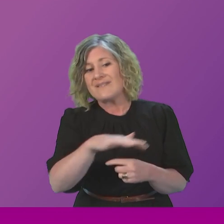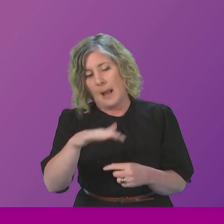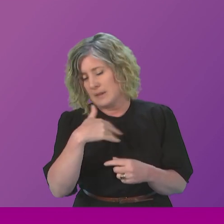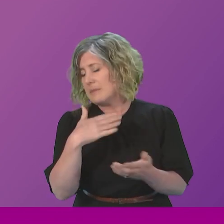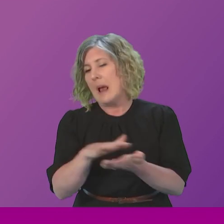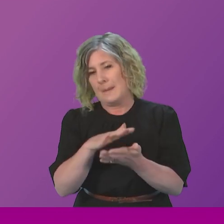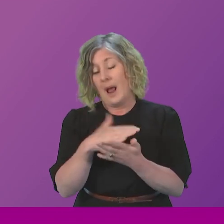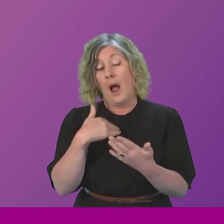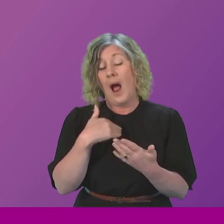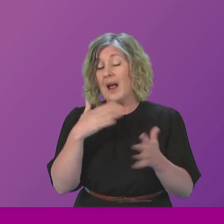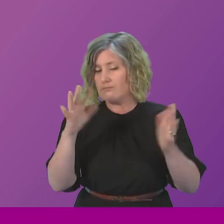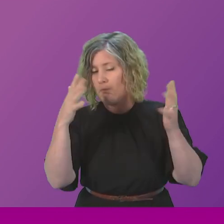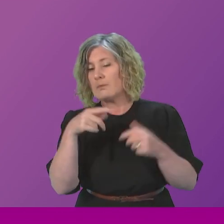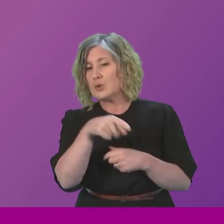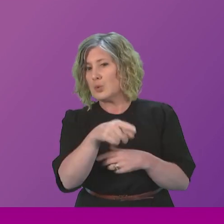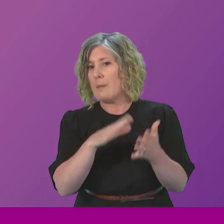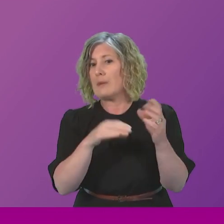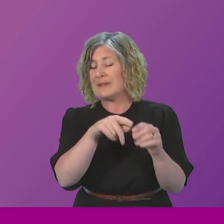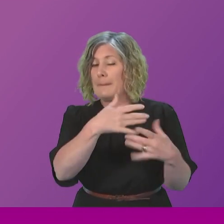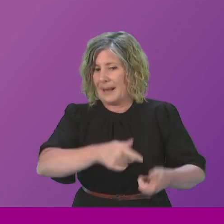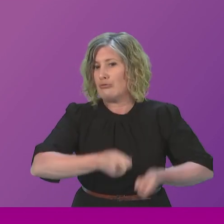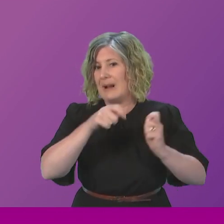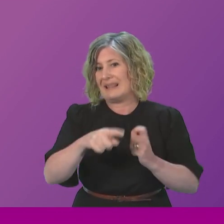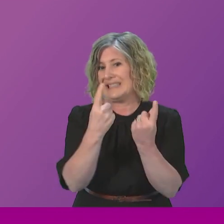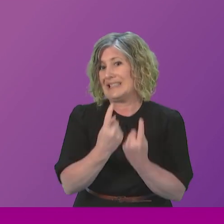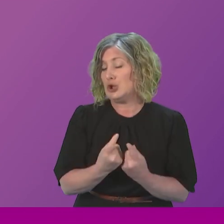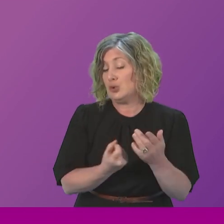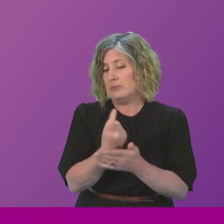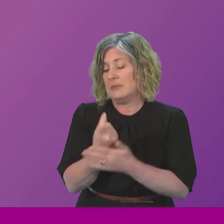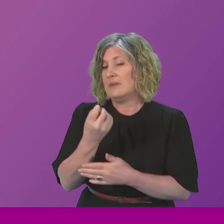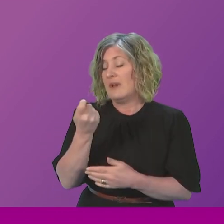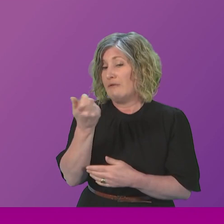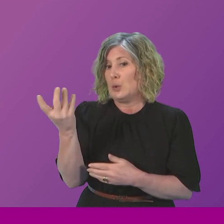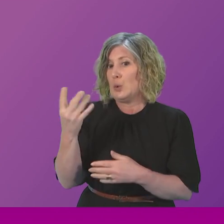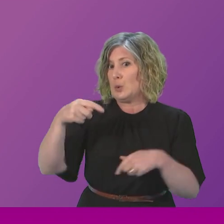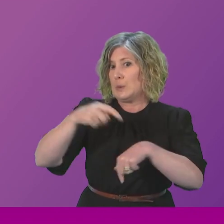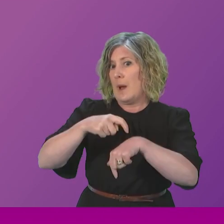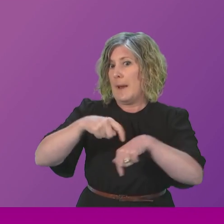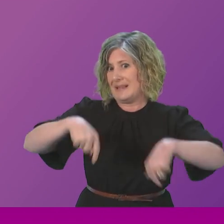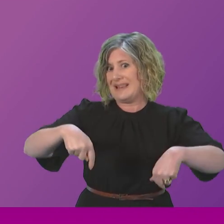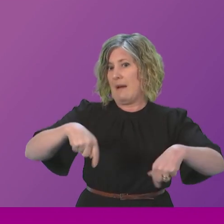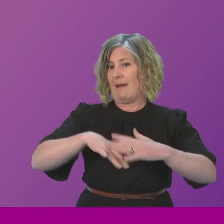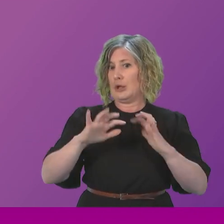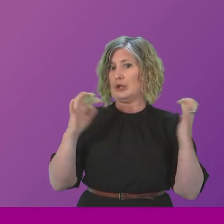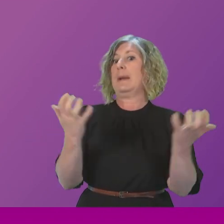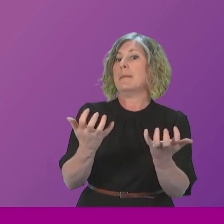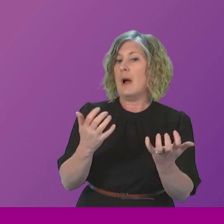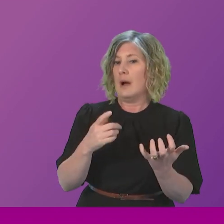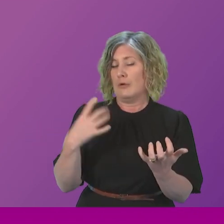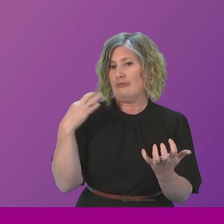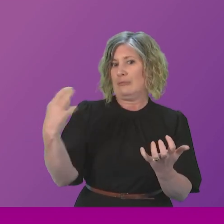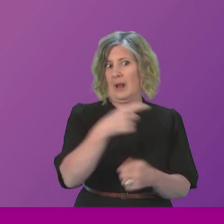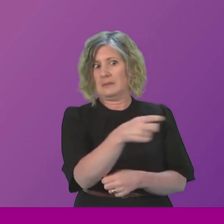should pay credit to Miles Briggs. has raised this issue on a number of occasions in this chamber on behalf of those families that have been